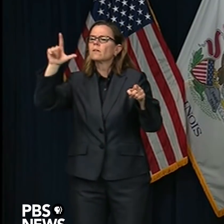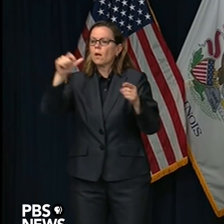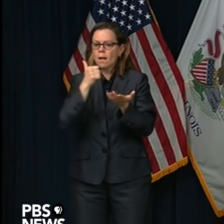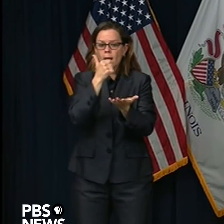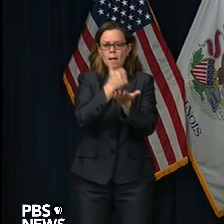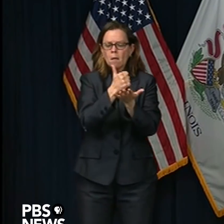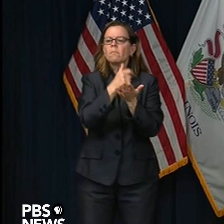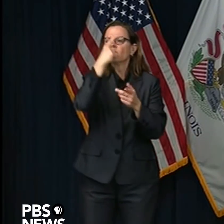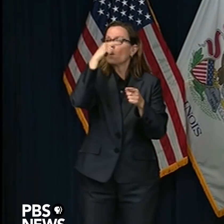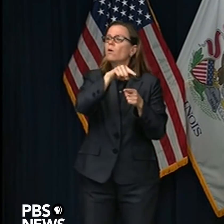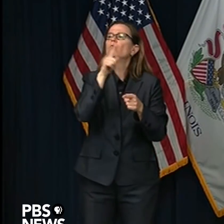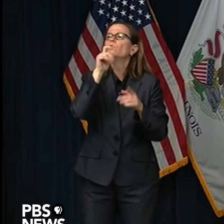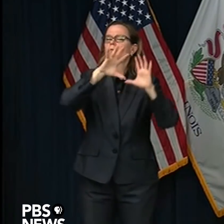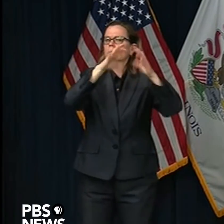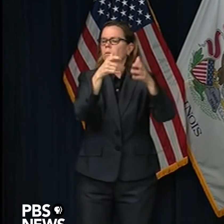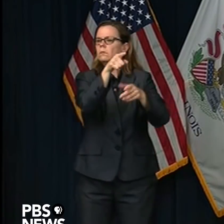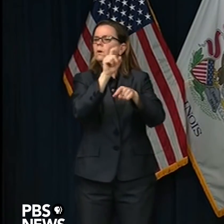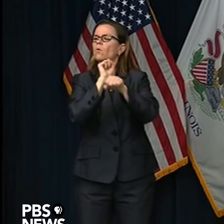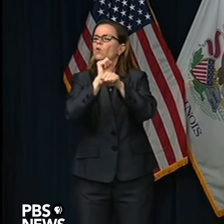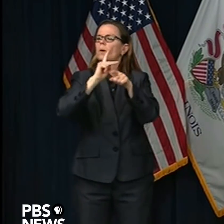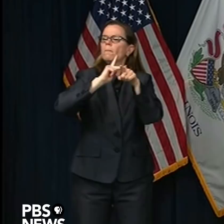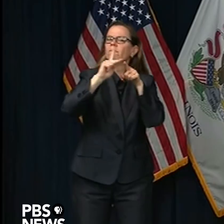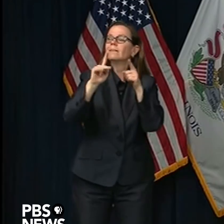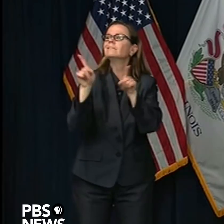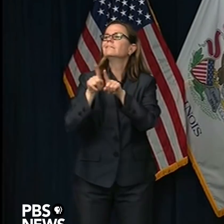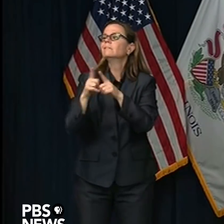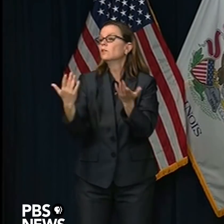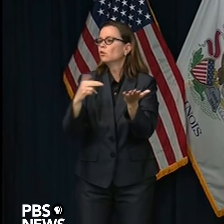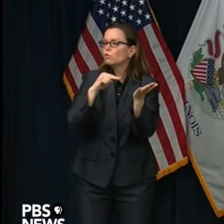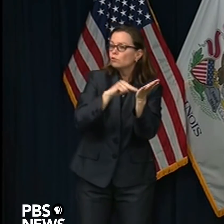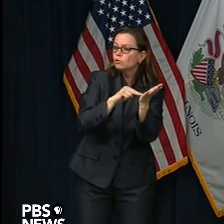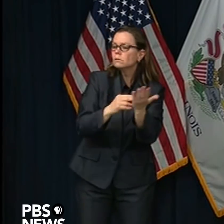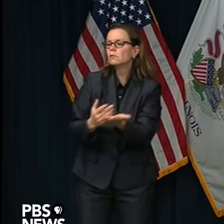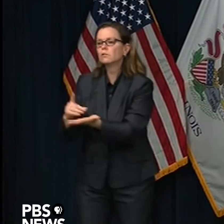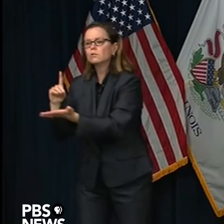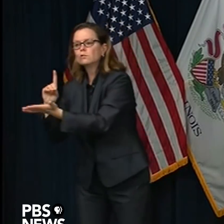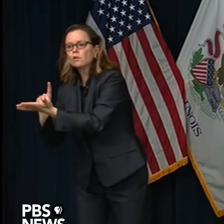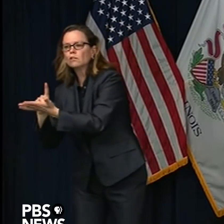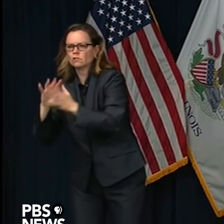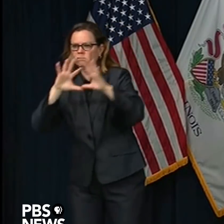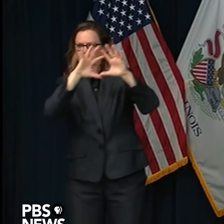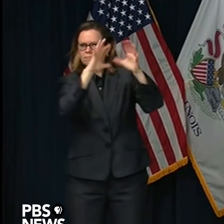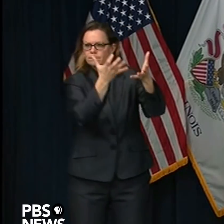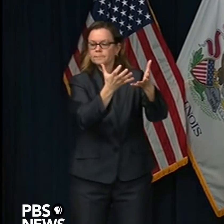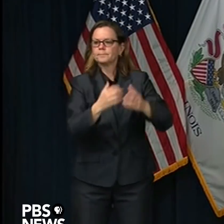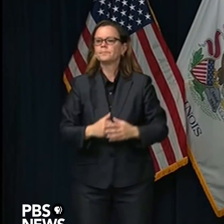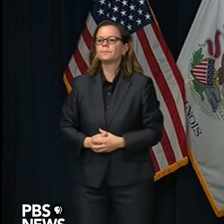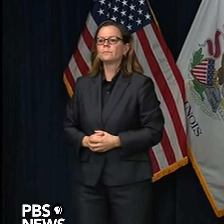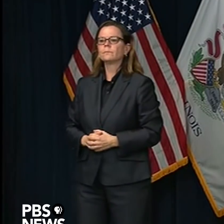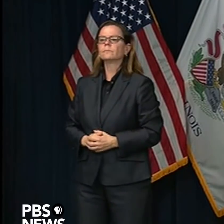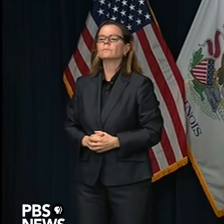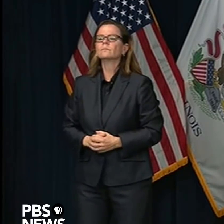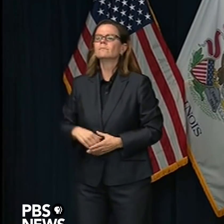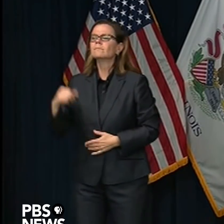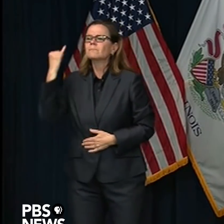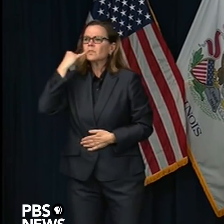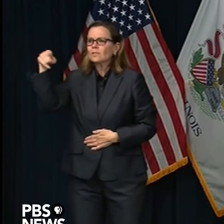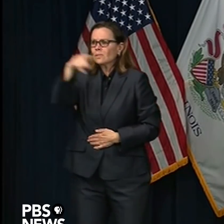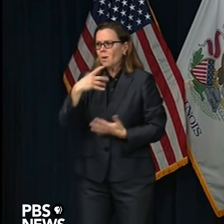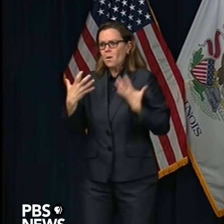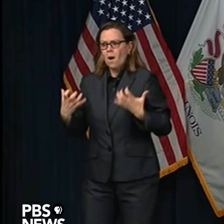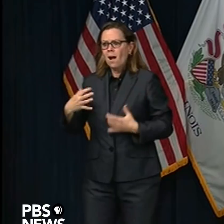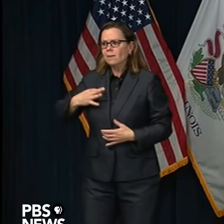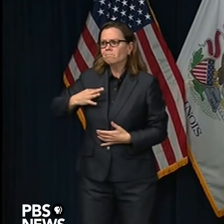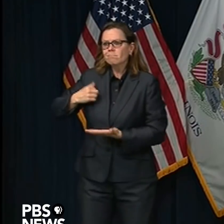like to join them or learn about other ways that you can volunteer or help, such as donating blood or offering financial support